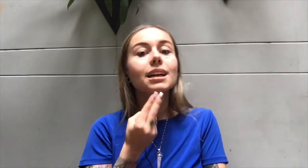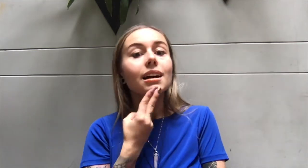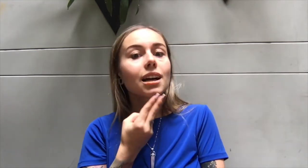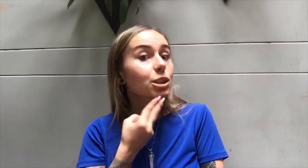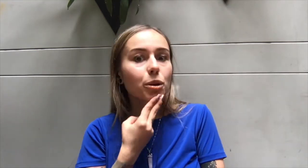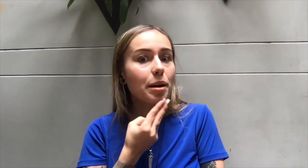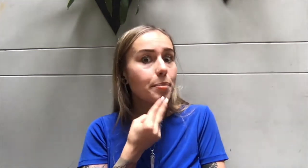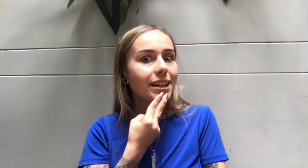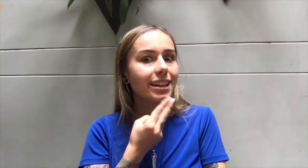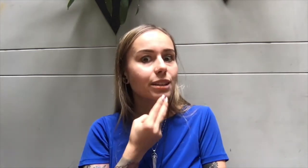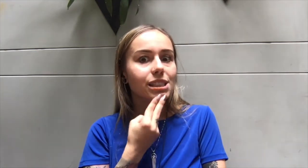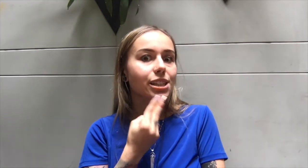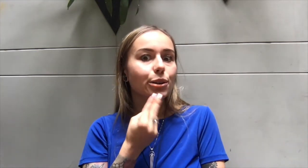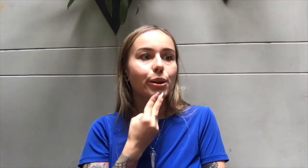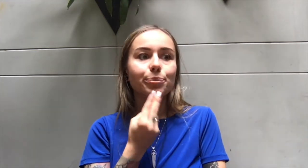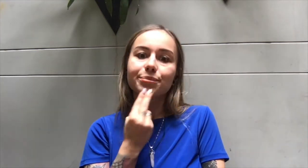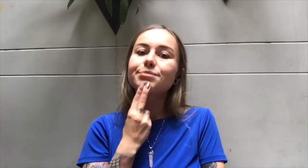The more my bank account is going to grow.